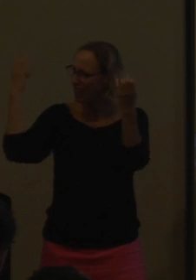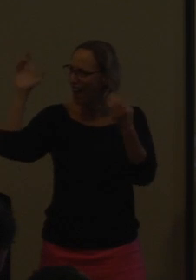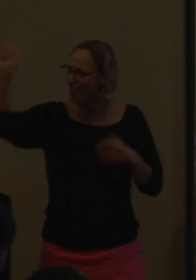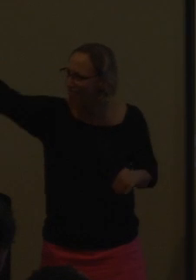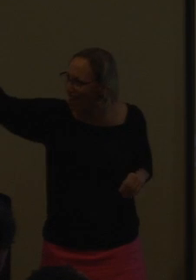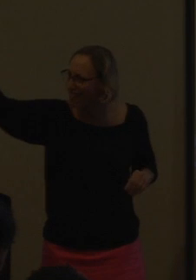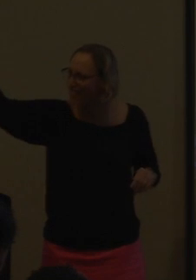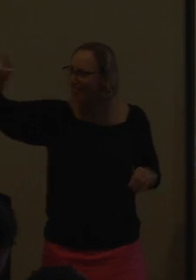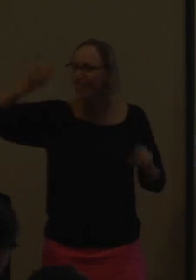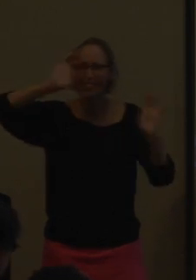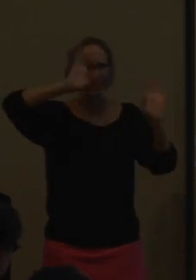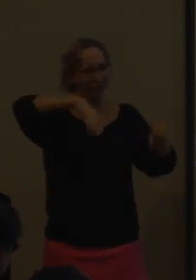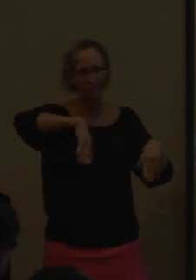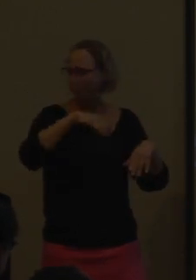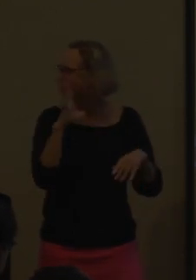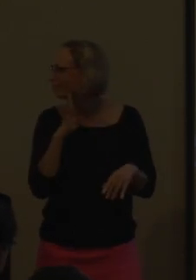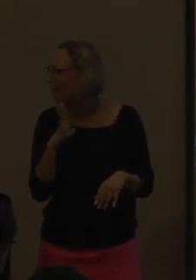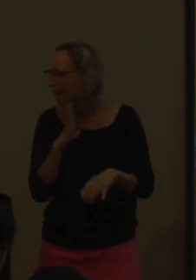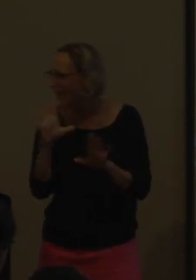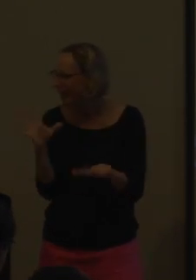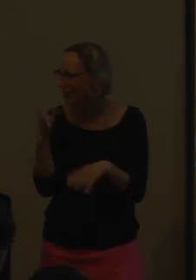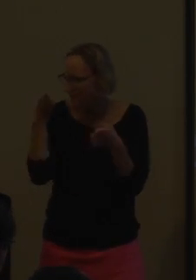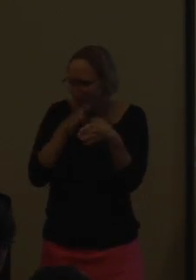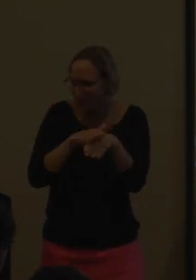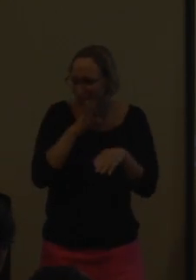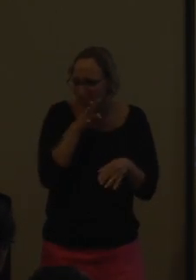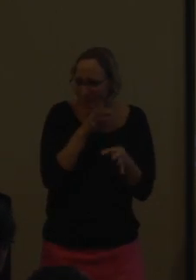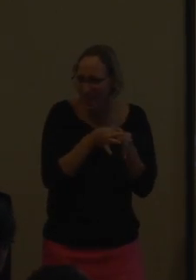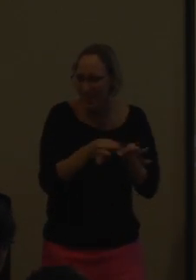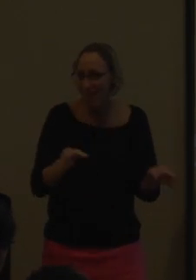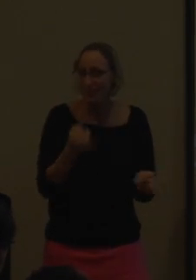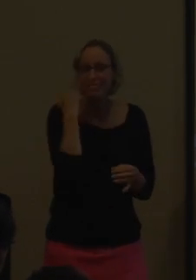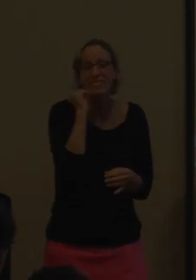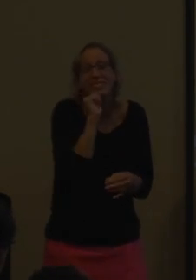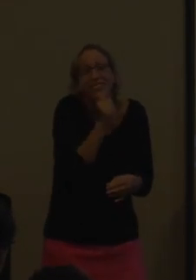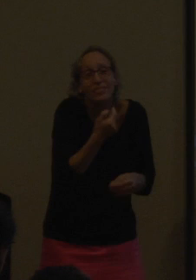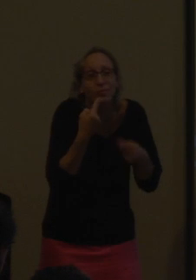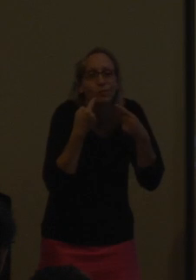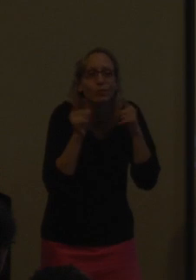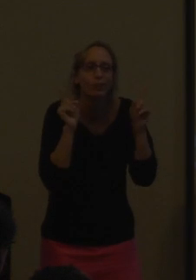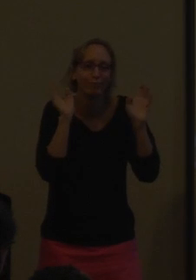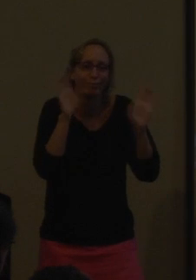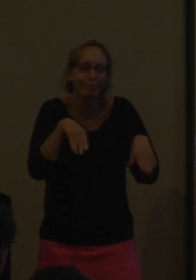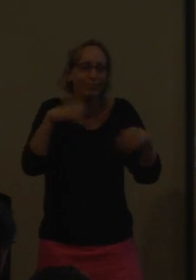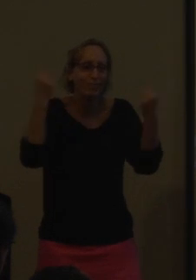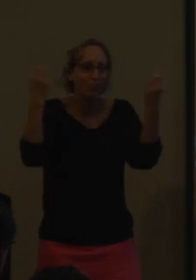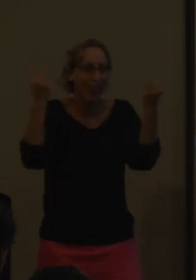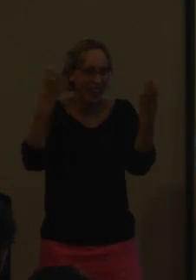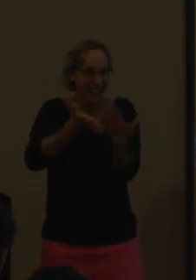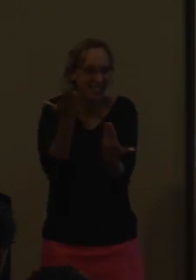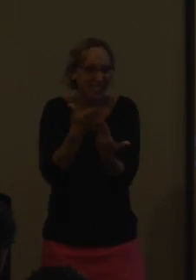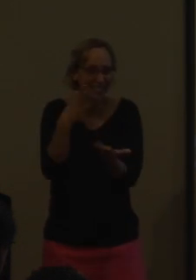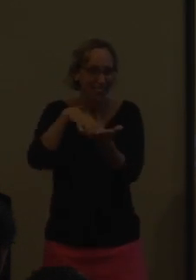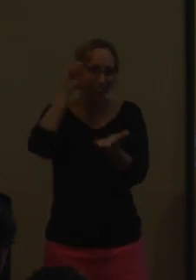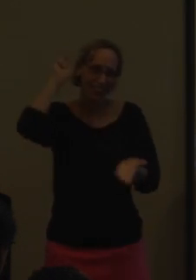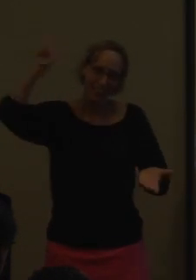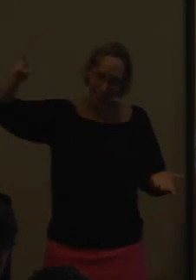And let's say a person decides they want to learn sign language later, and the parents want to focus on the spoken language, and if it doesn't work,